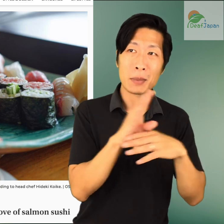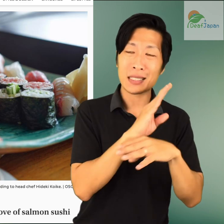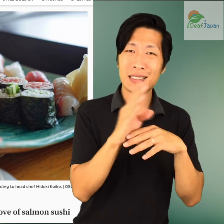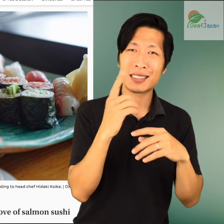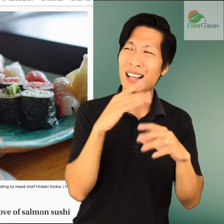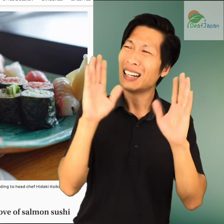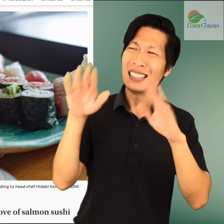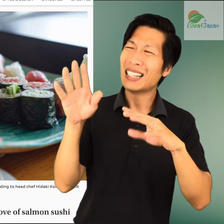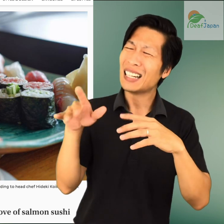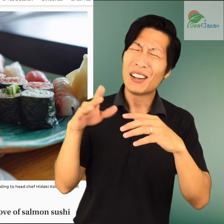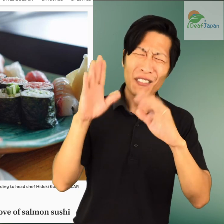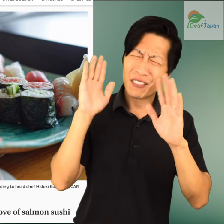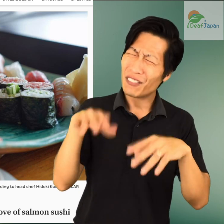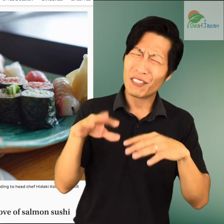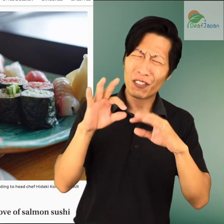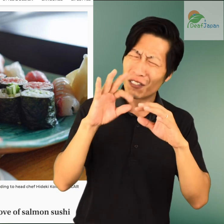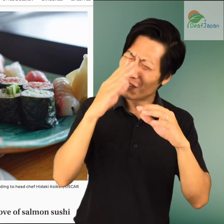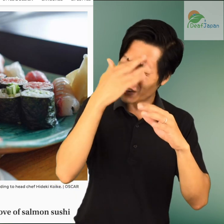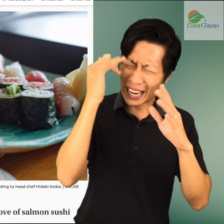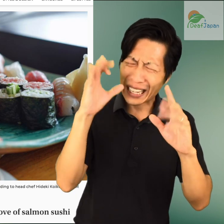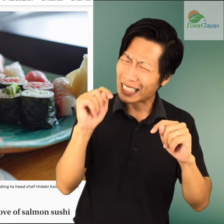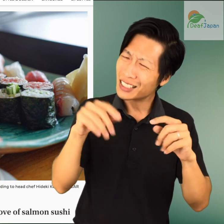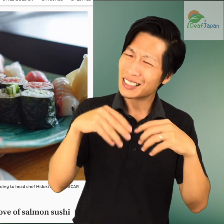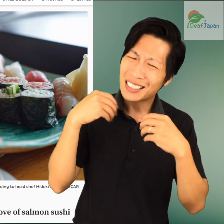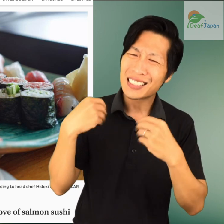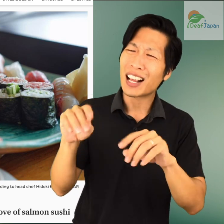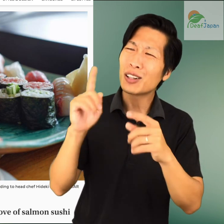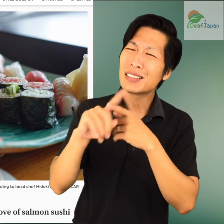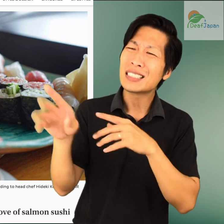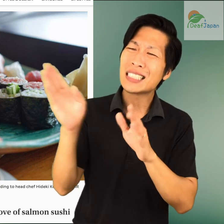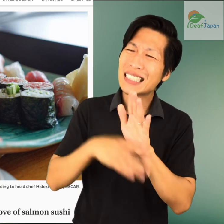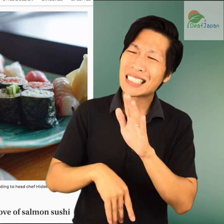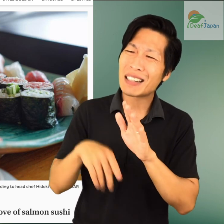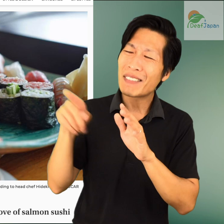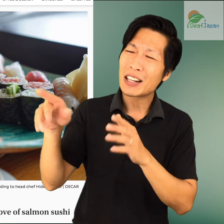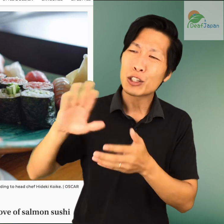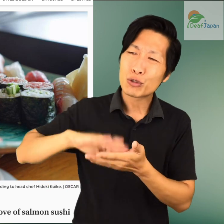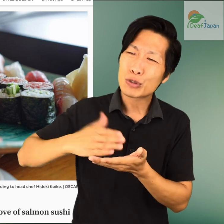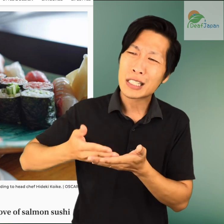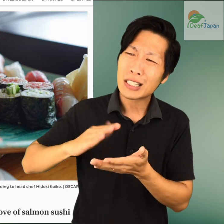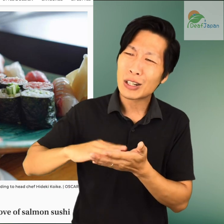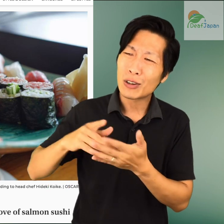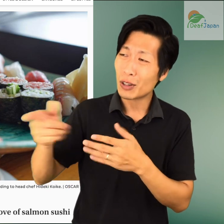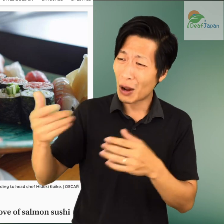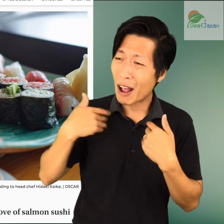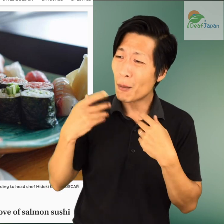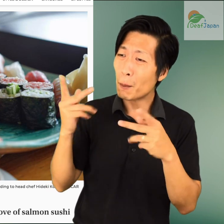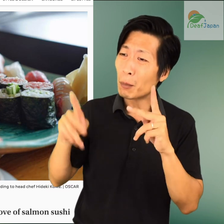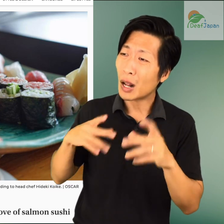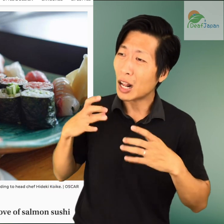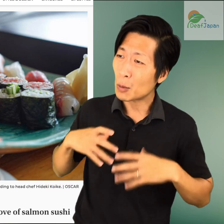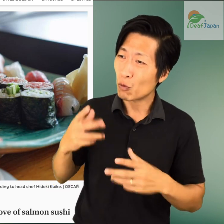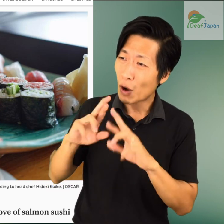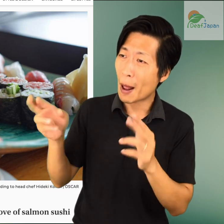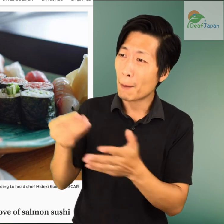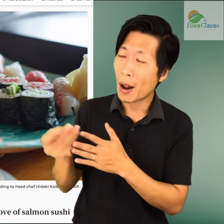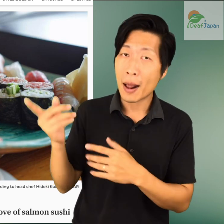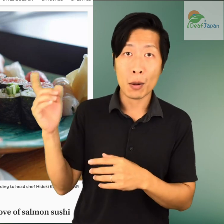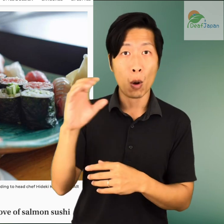his sushi ambition go and sell the fish to cheaper grill market, where buyers were lining up. Olsen